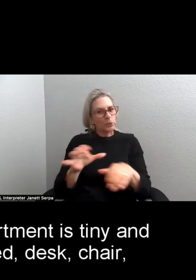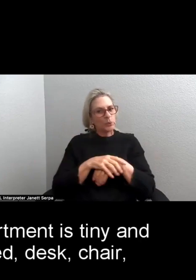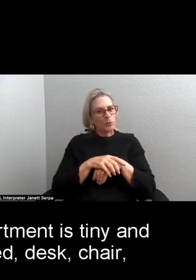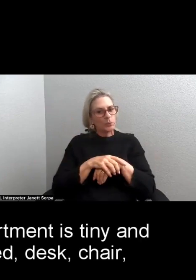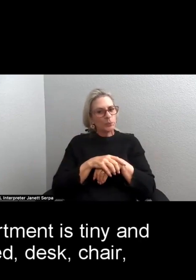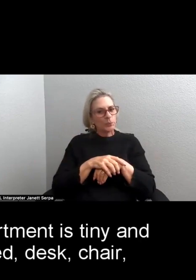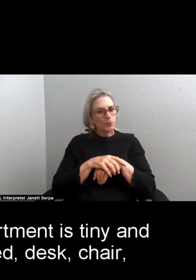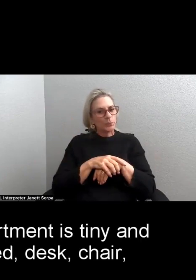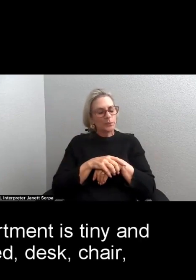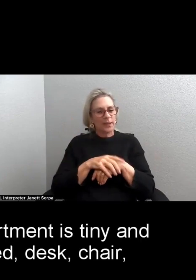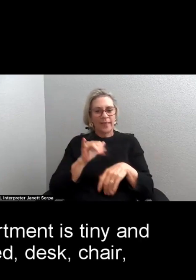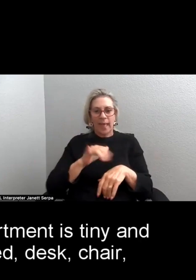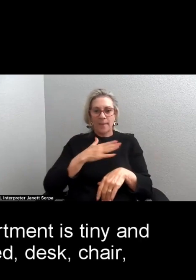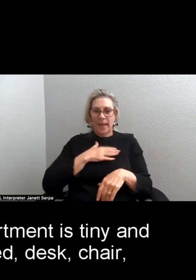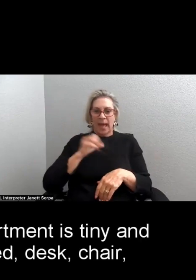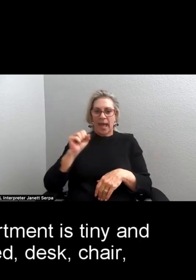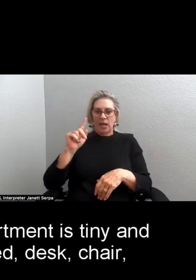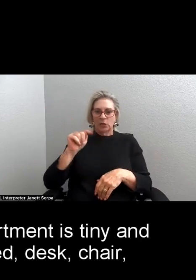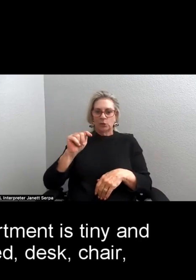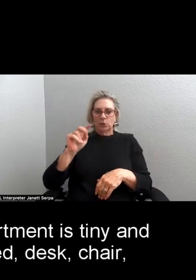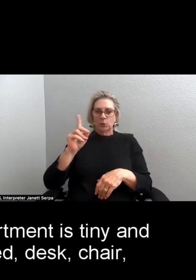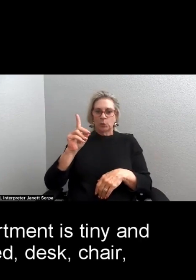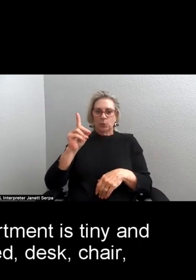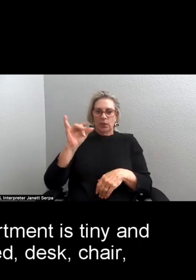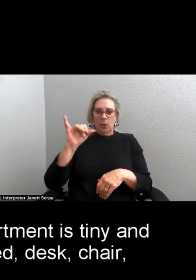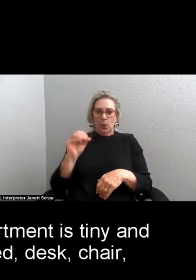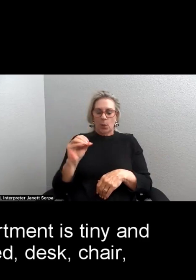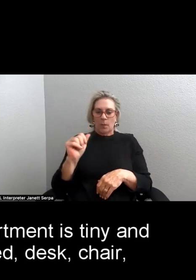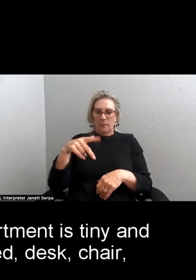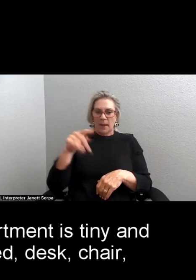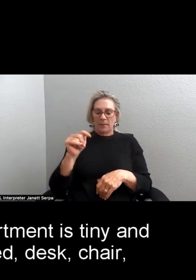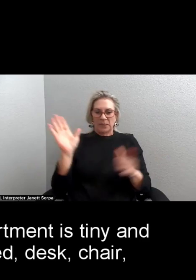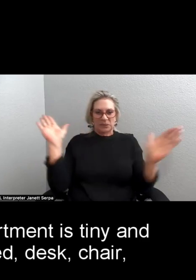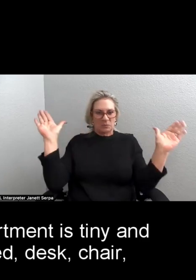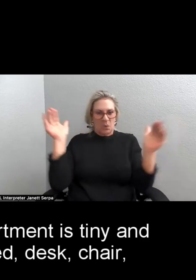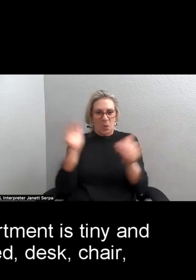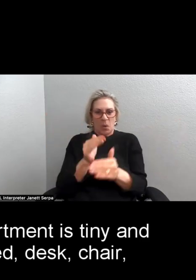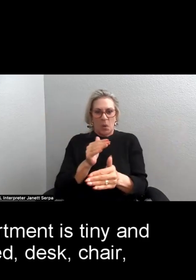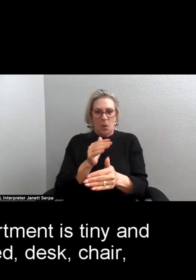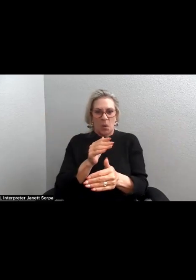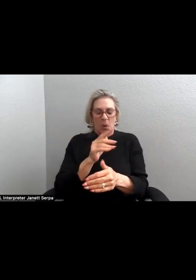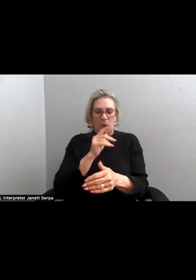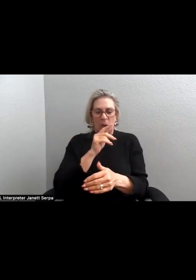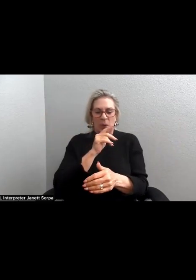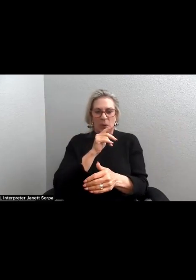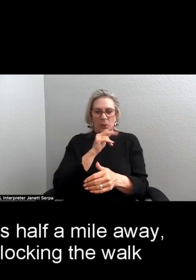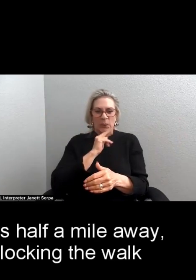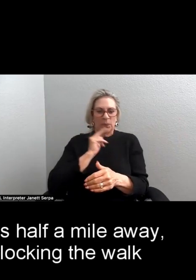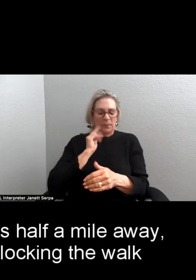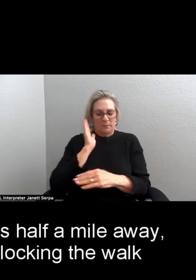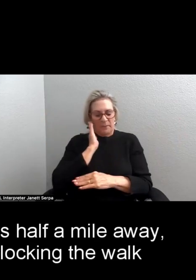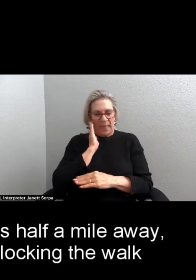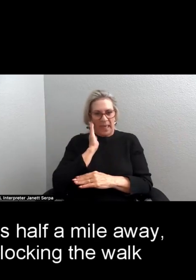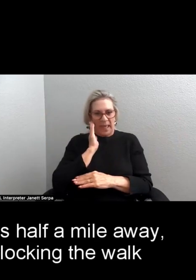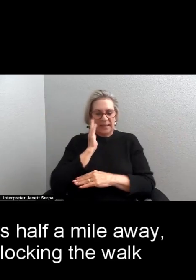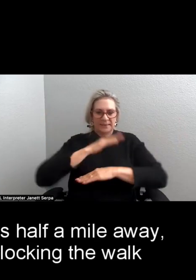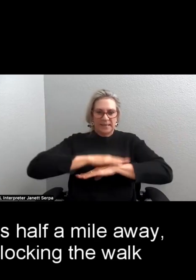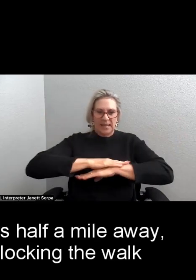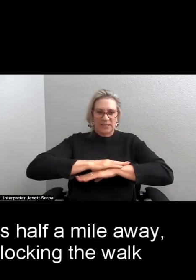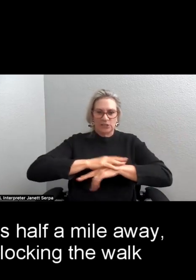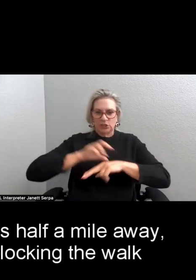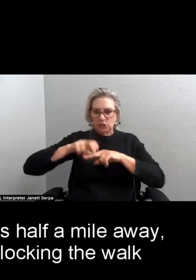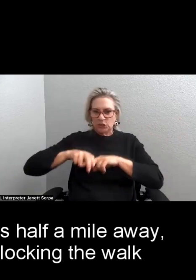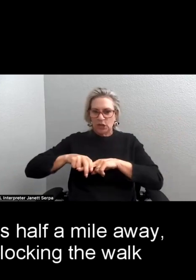studio apartment is tiny and spare, a twin bed, desk, chair, that my department is